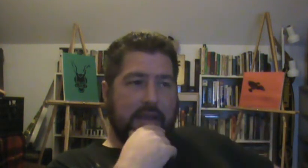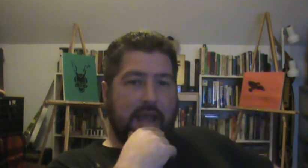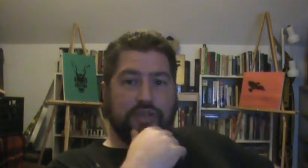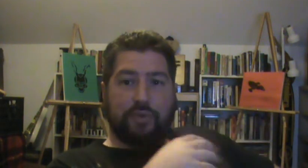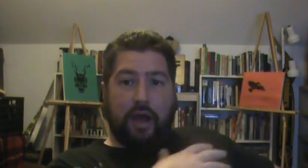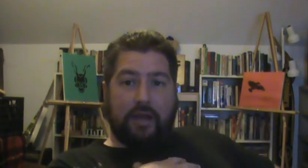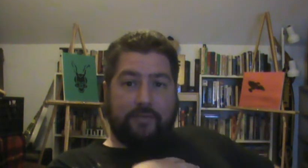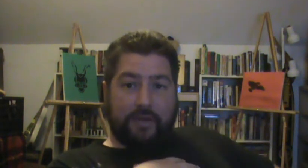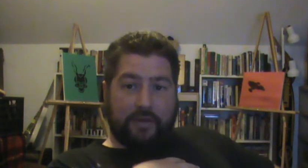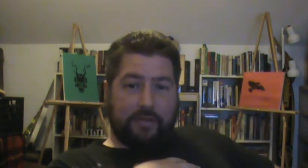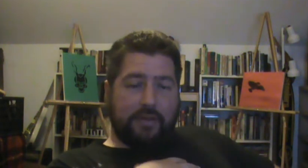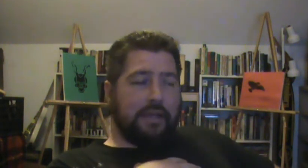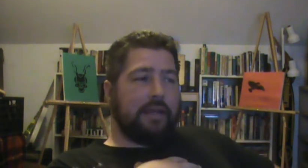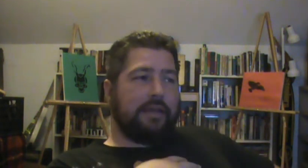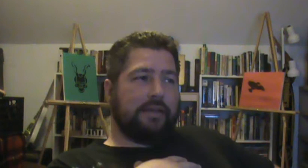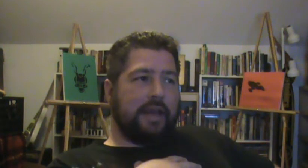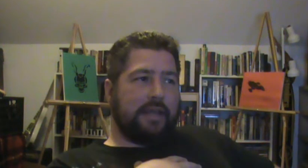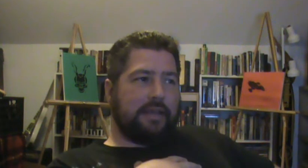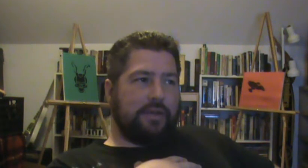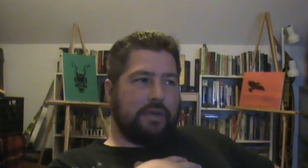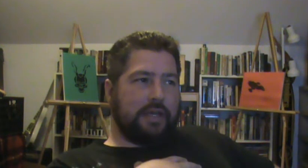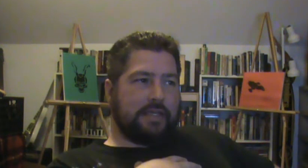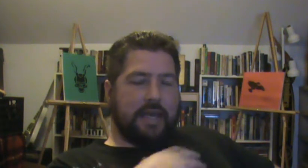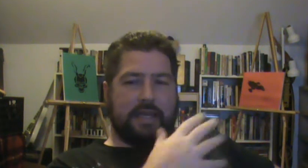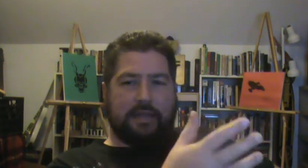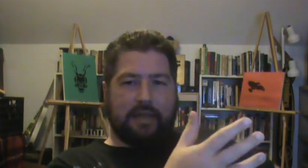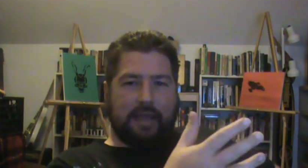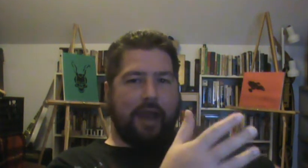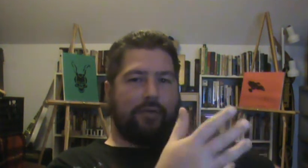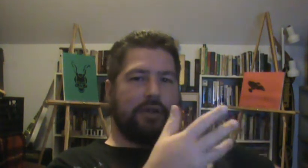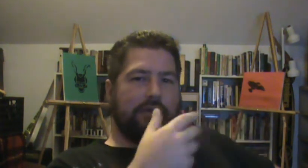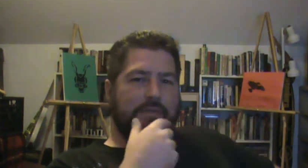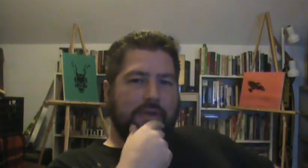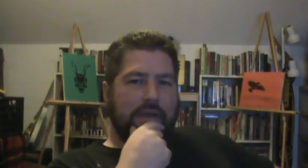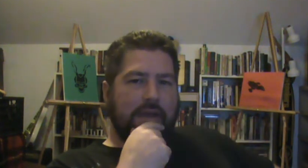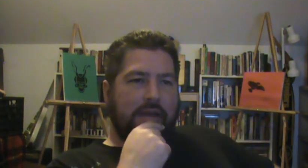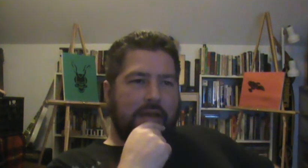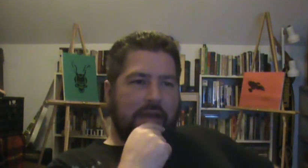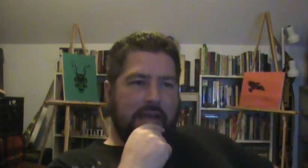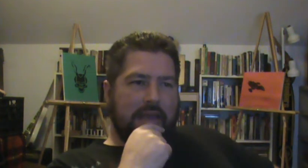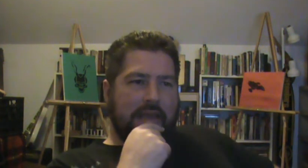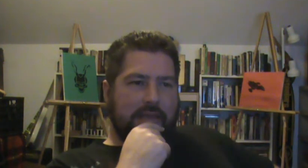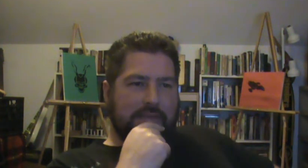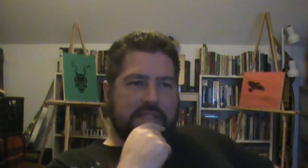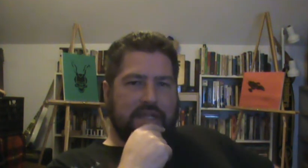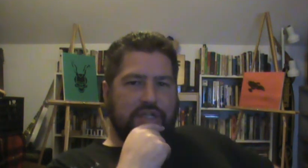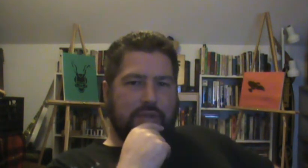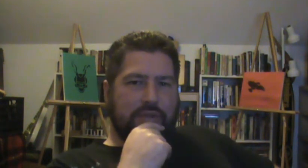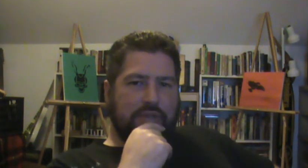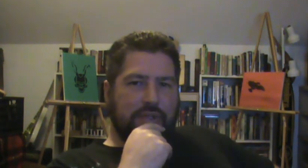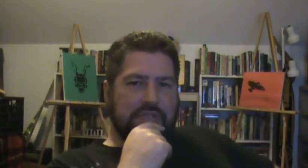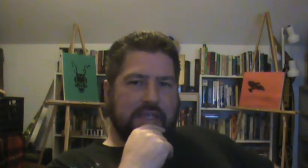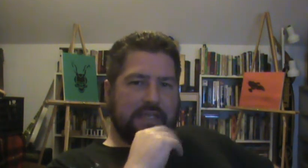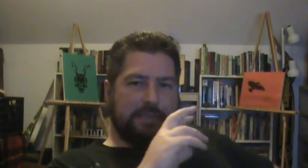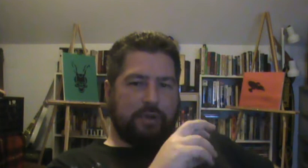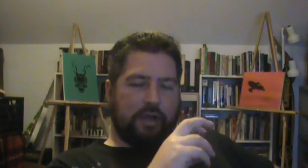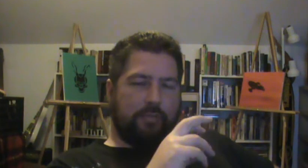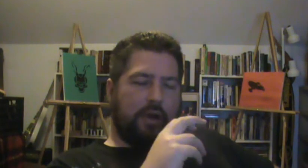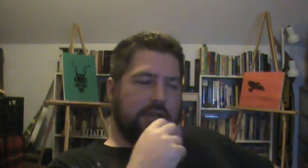I do not feel like you get anything out of a session using a Spirit Box.